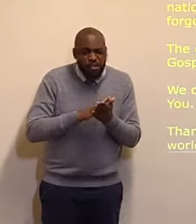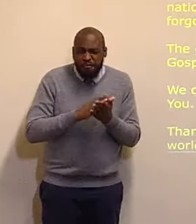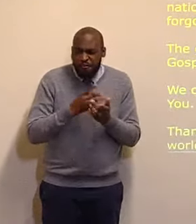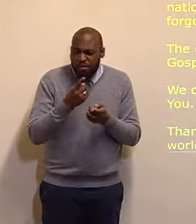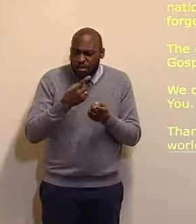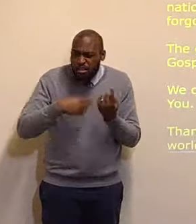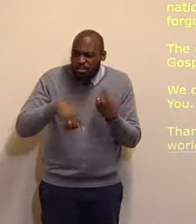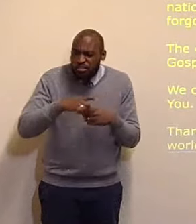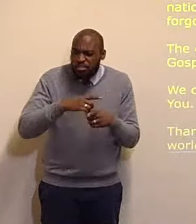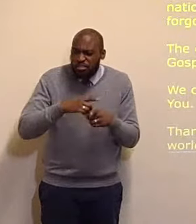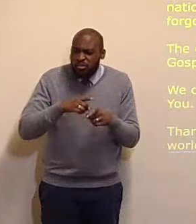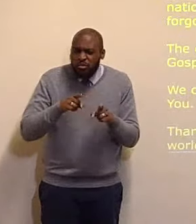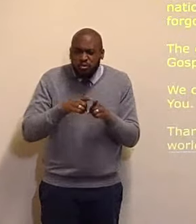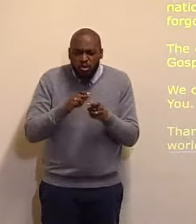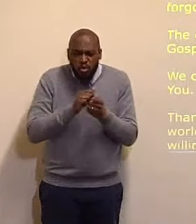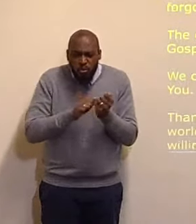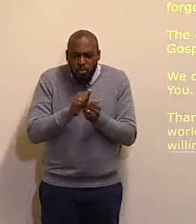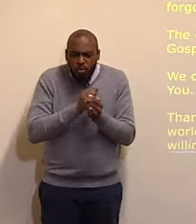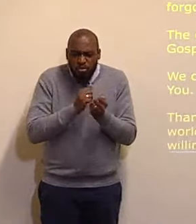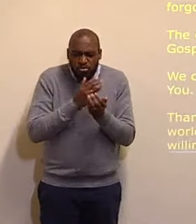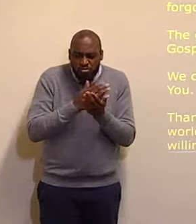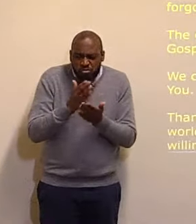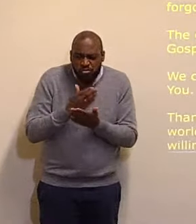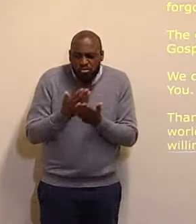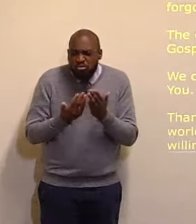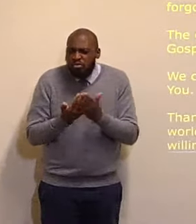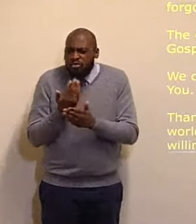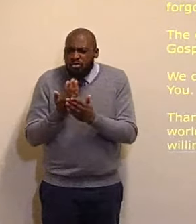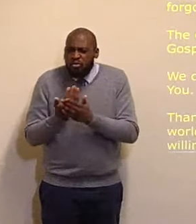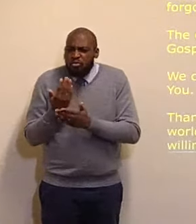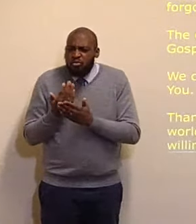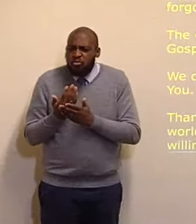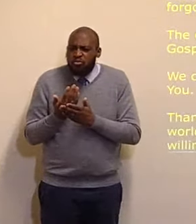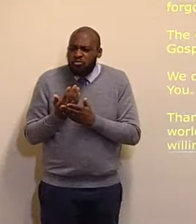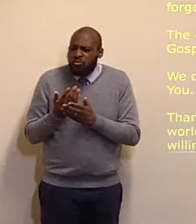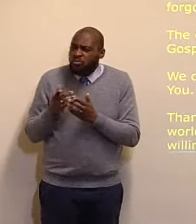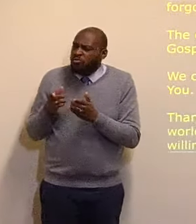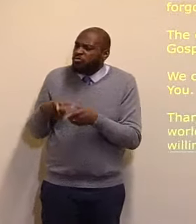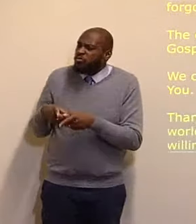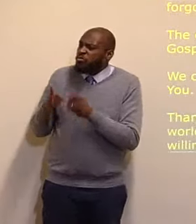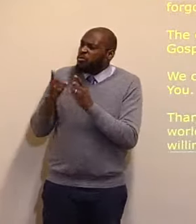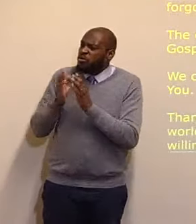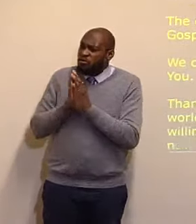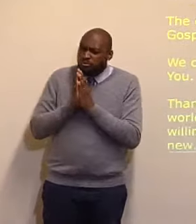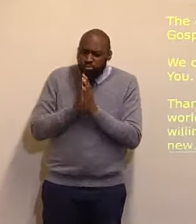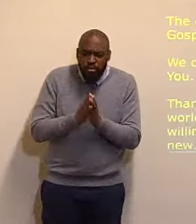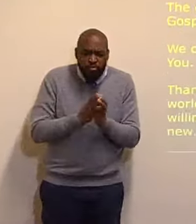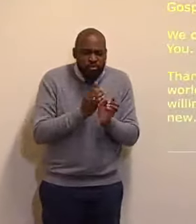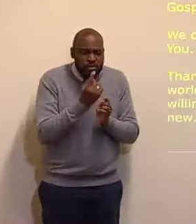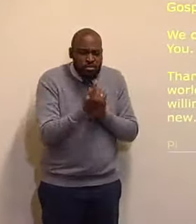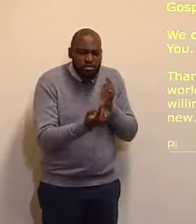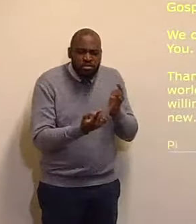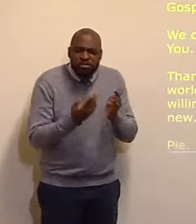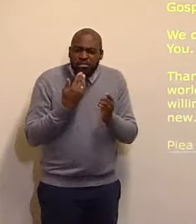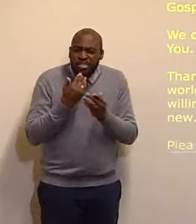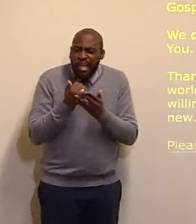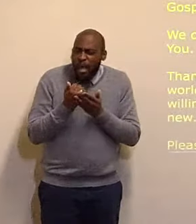new. O Lord, we pray for one another, that thou will give us a heart of intercession, a heart who